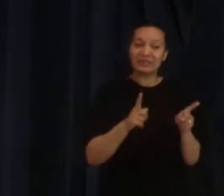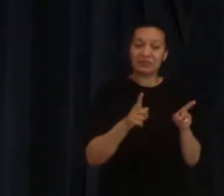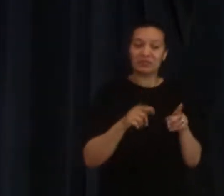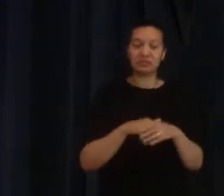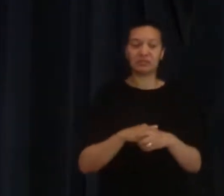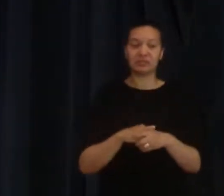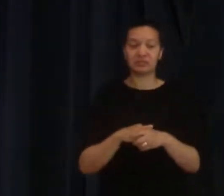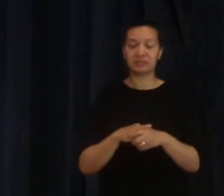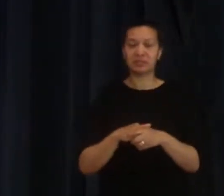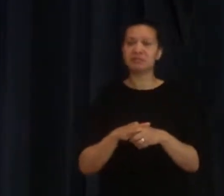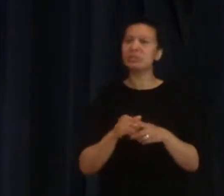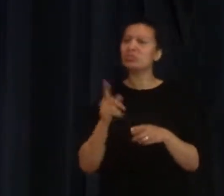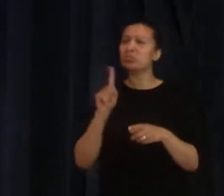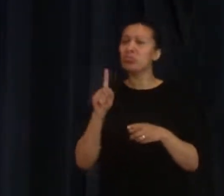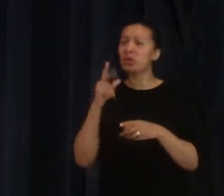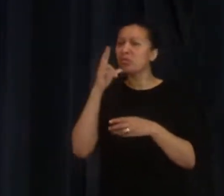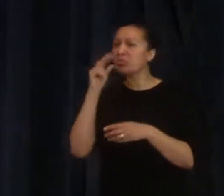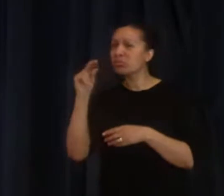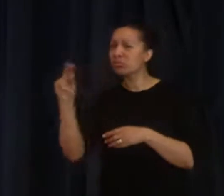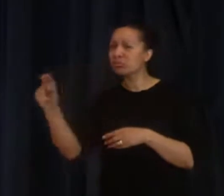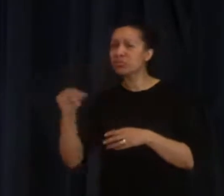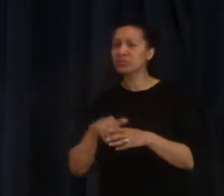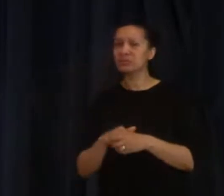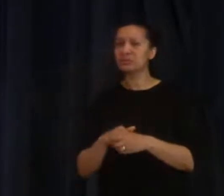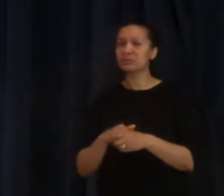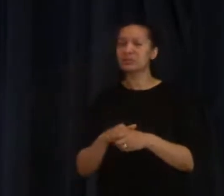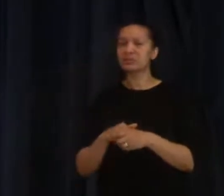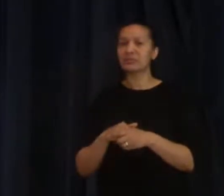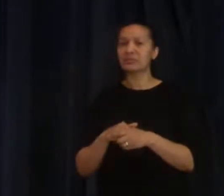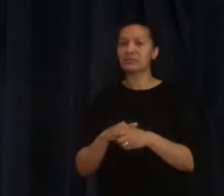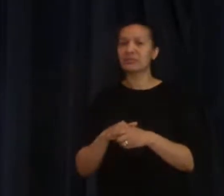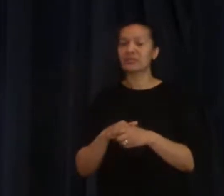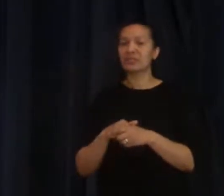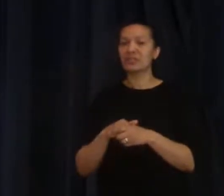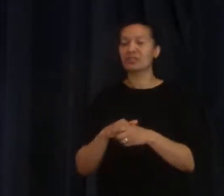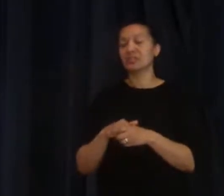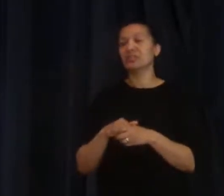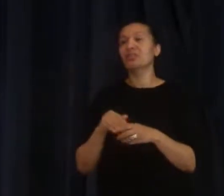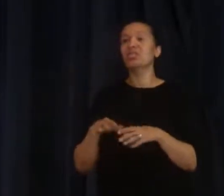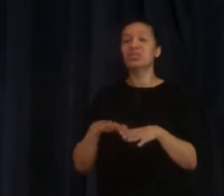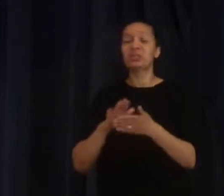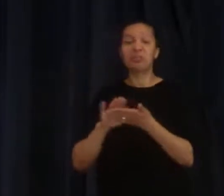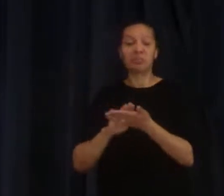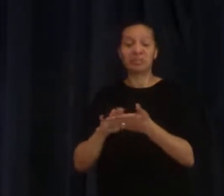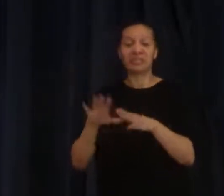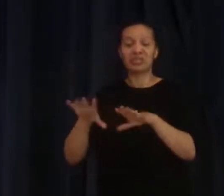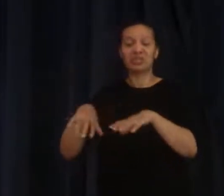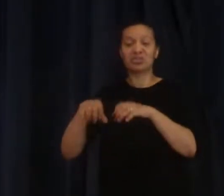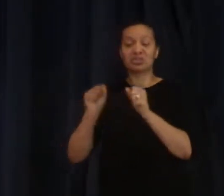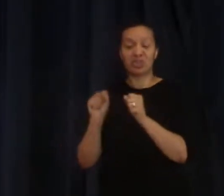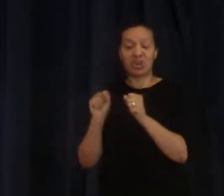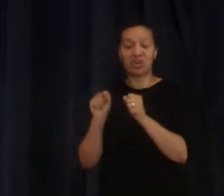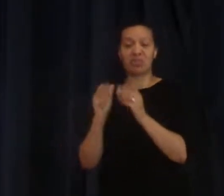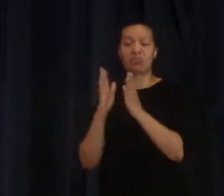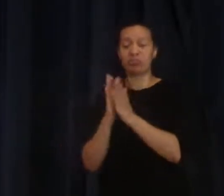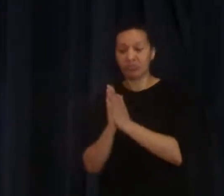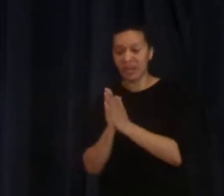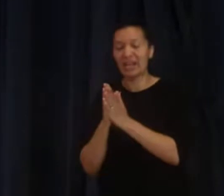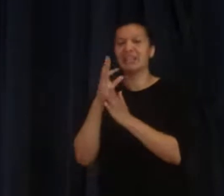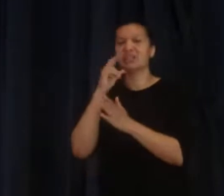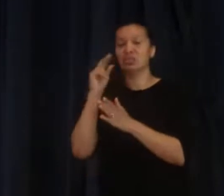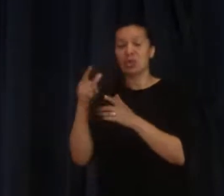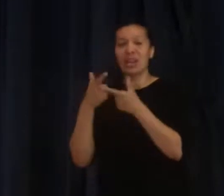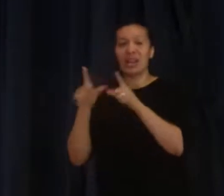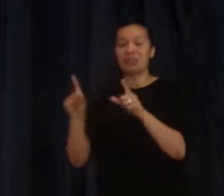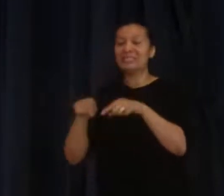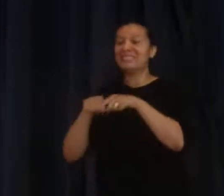you may say, well, what is speaking in tongues? Speaking in tongues is you start to pray and to talk in a language that you have never been taught